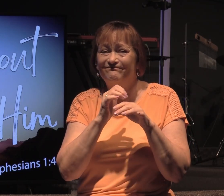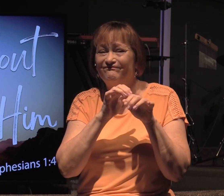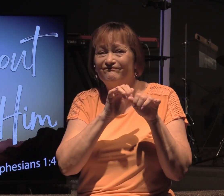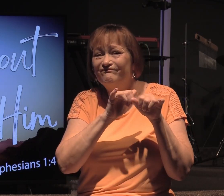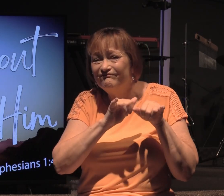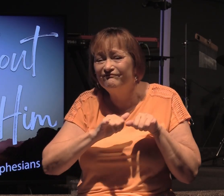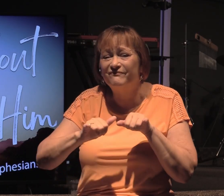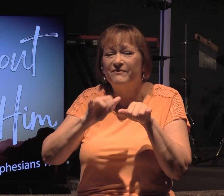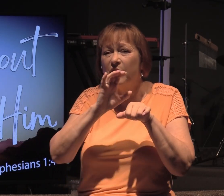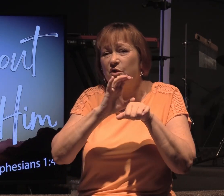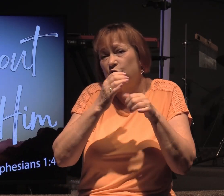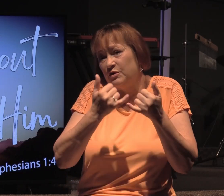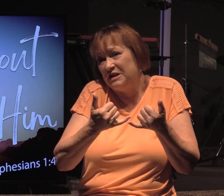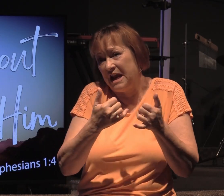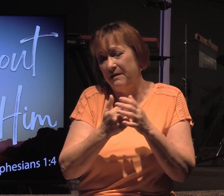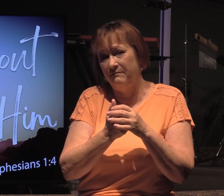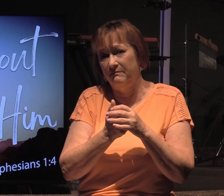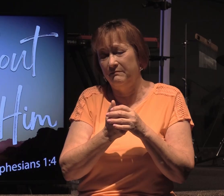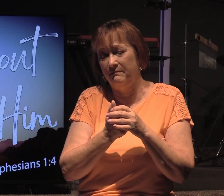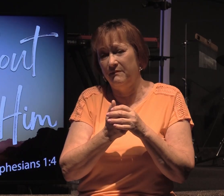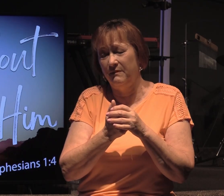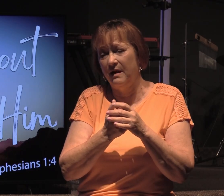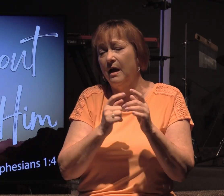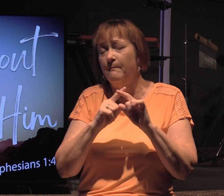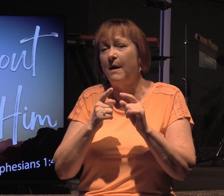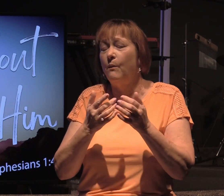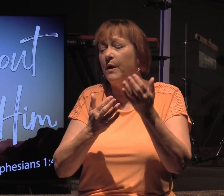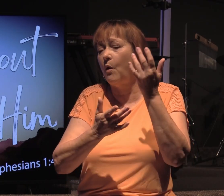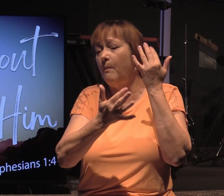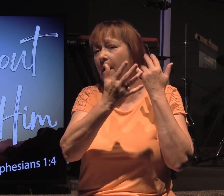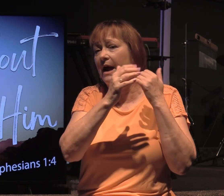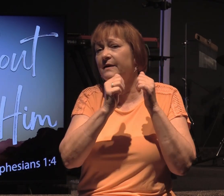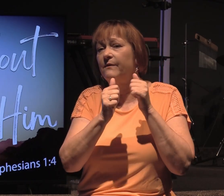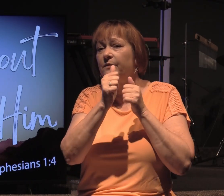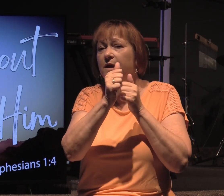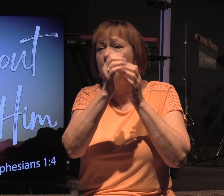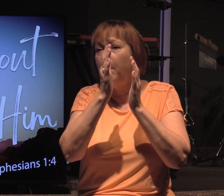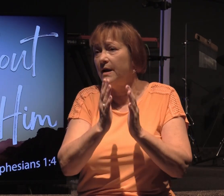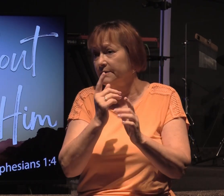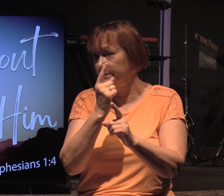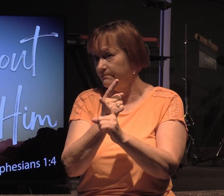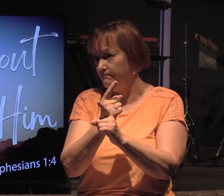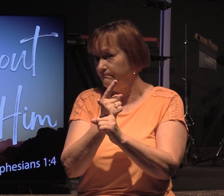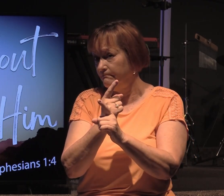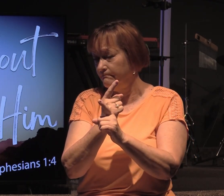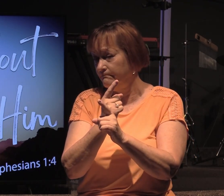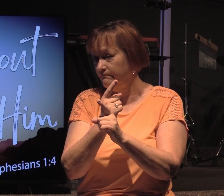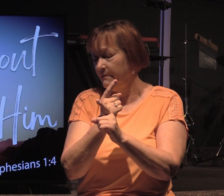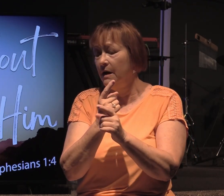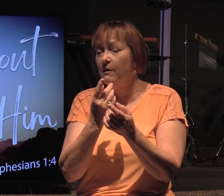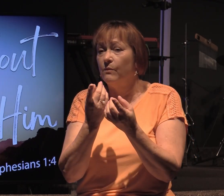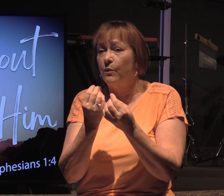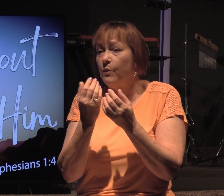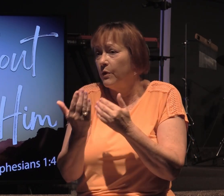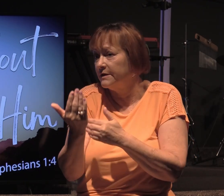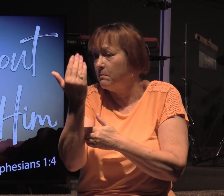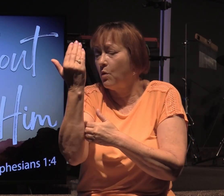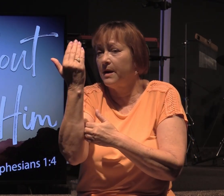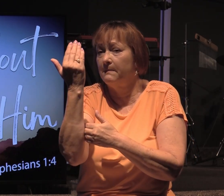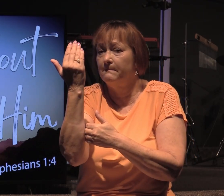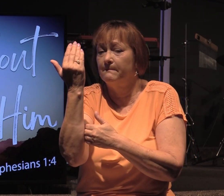within the church today. But we go back to the apostles, don't we? And that's what we're doing this morning.